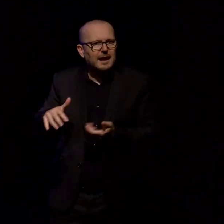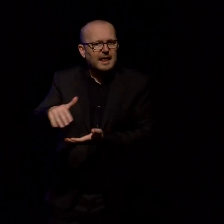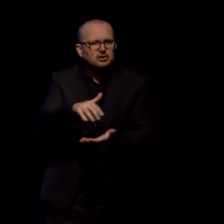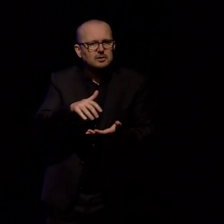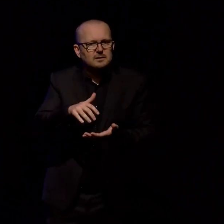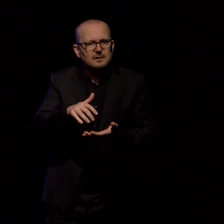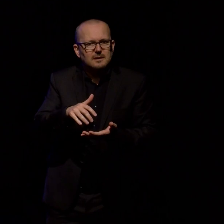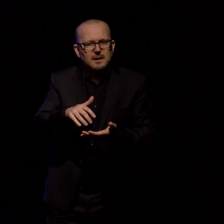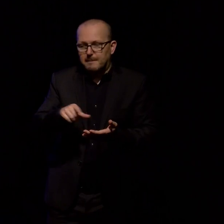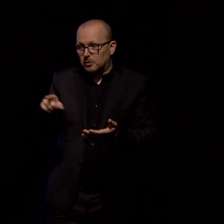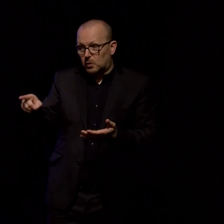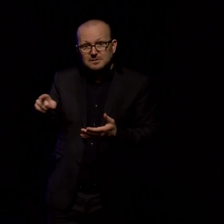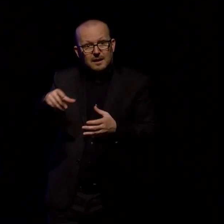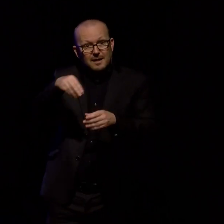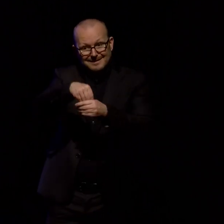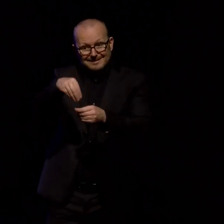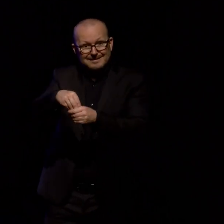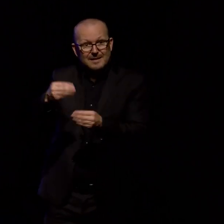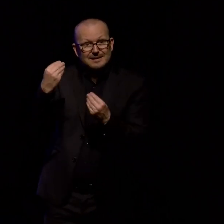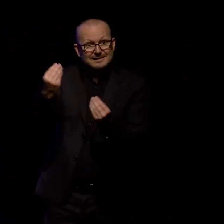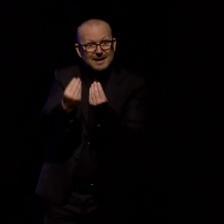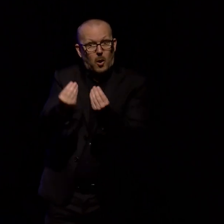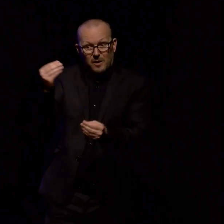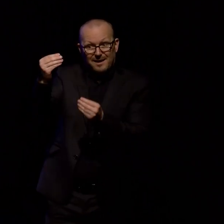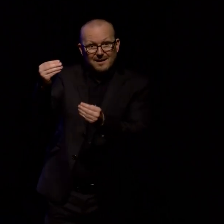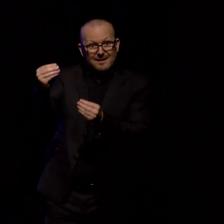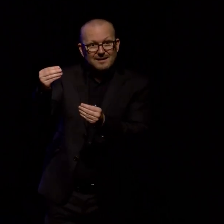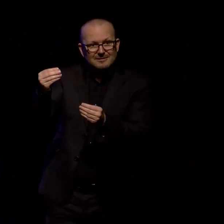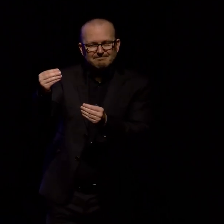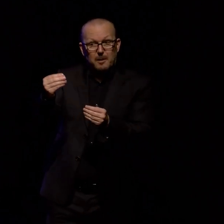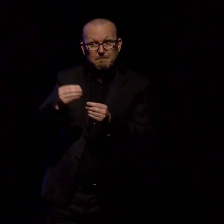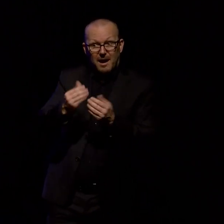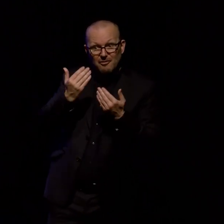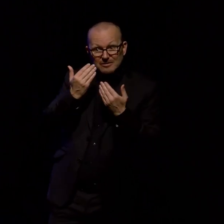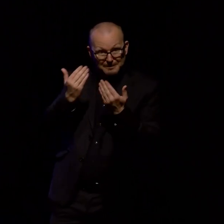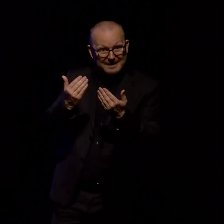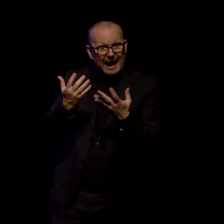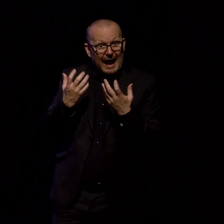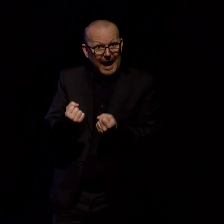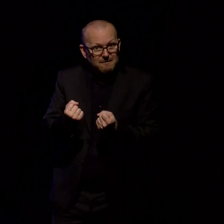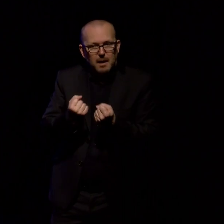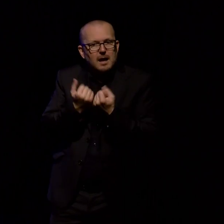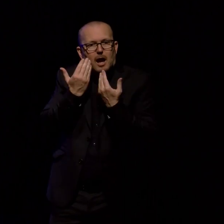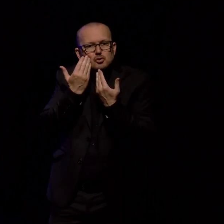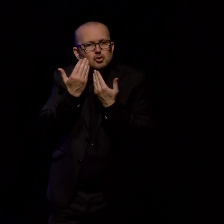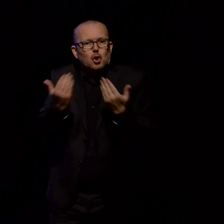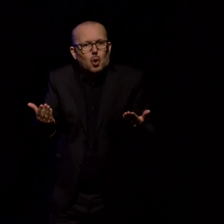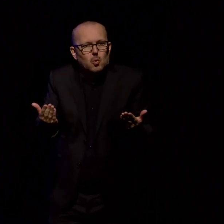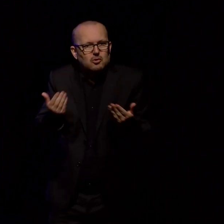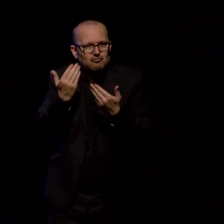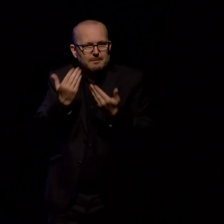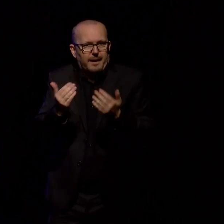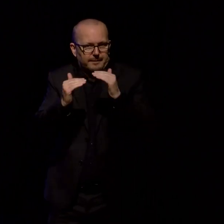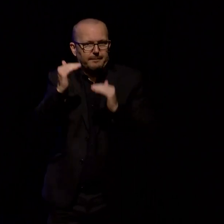the respect that they deserved and so I backed away from that entirely and instead what I did was create a map that I am